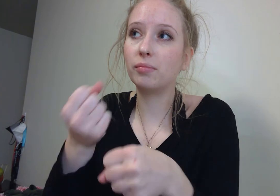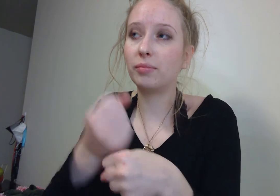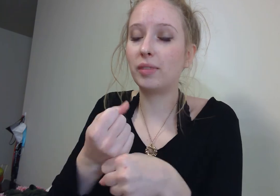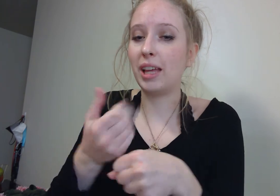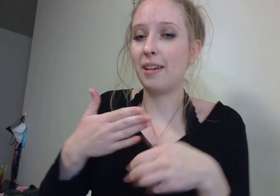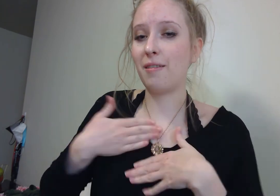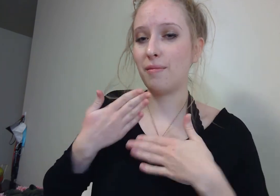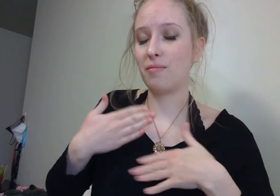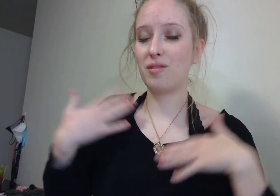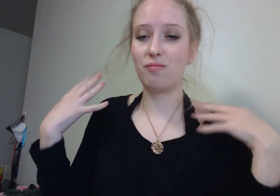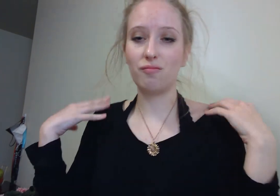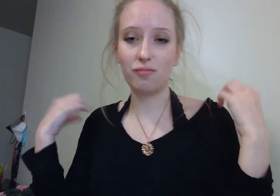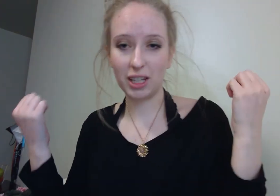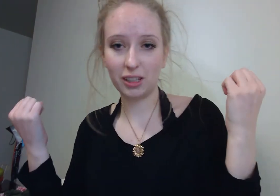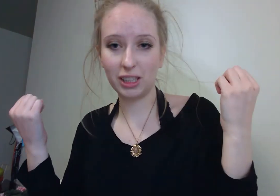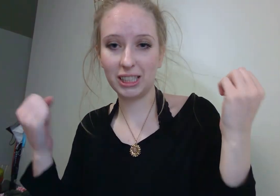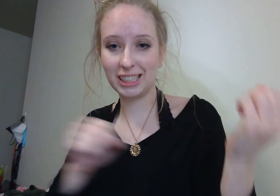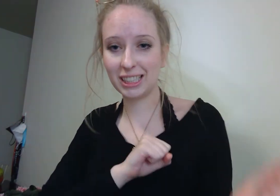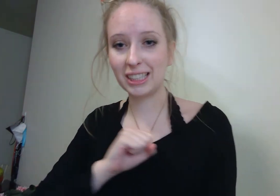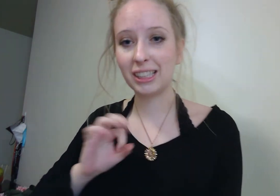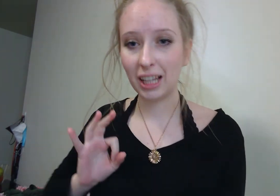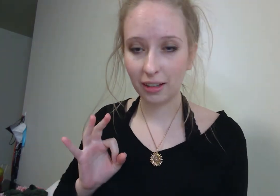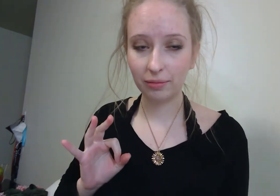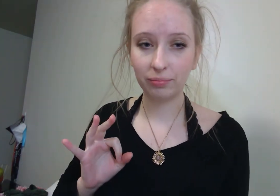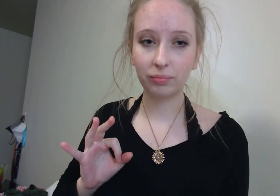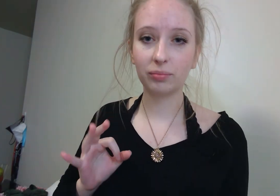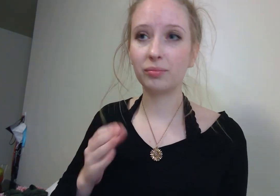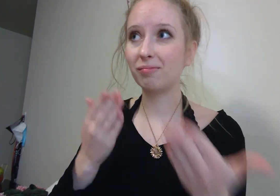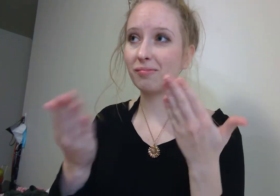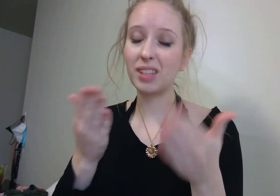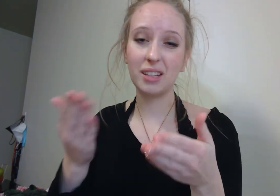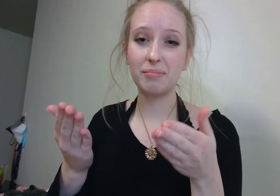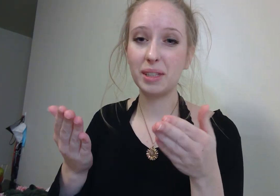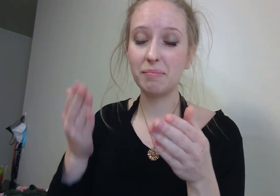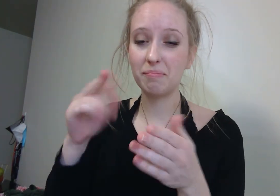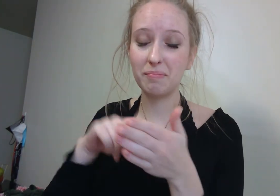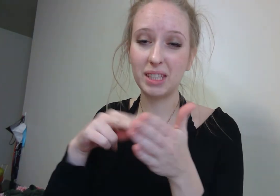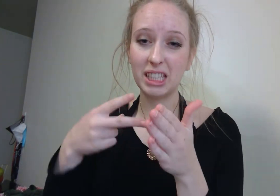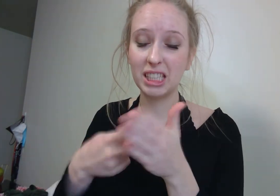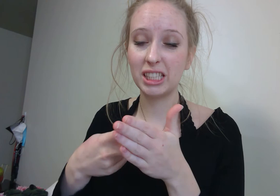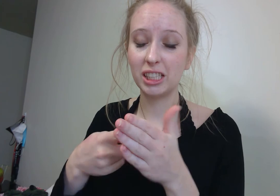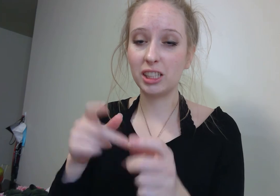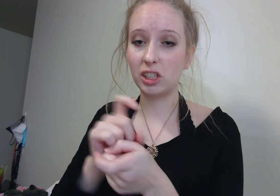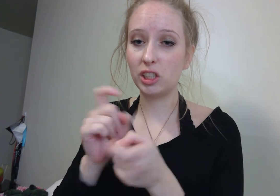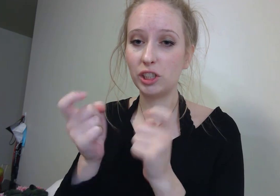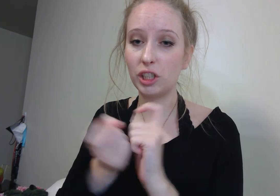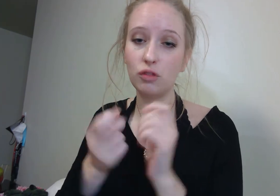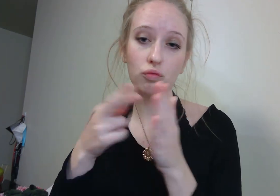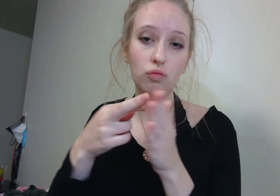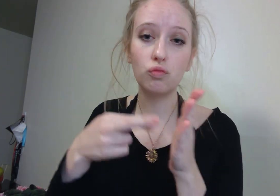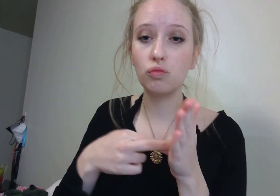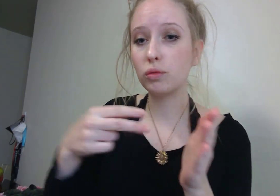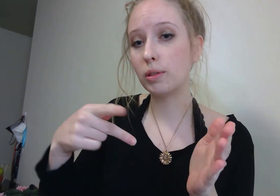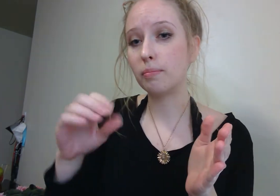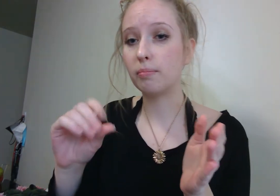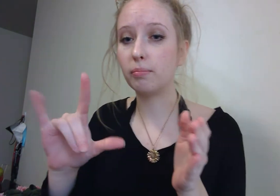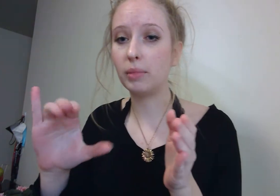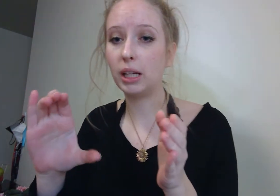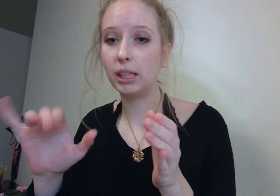involve restructuring workplace policies or counseling individual employees. Public health psychology is concerned